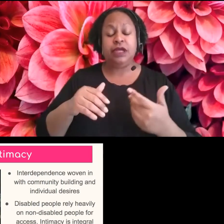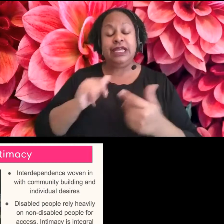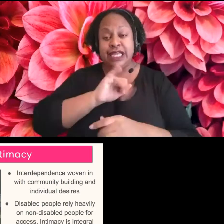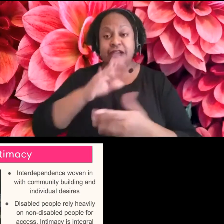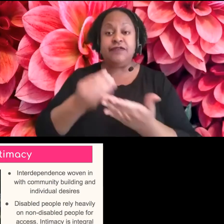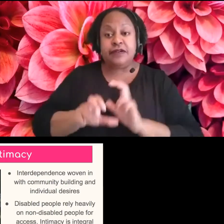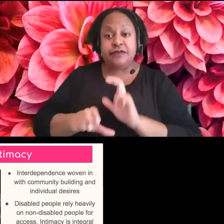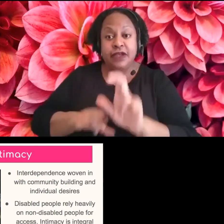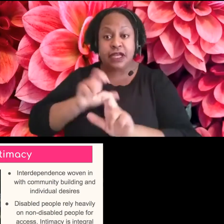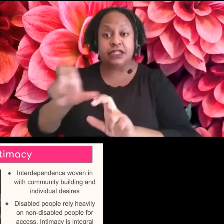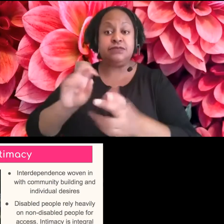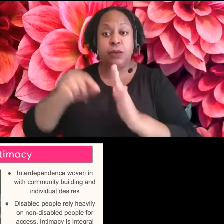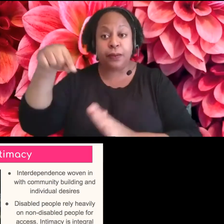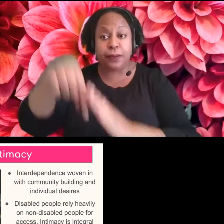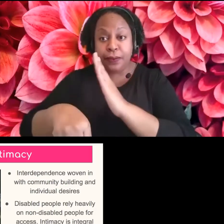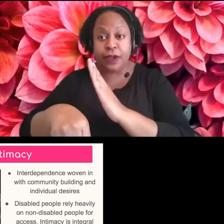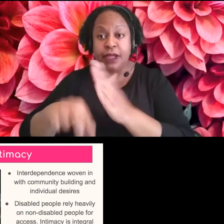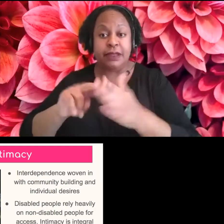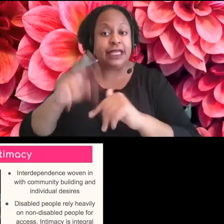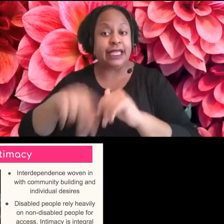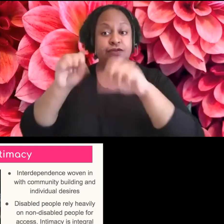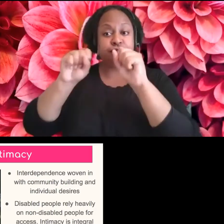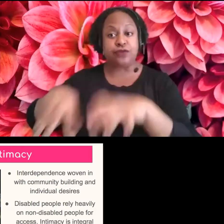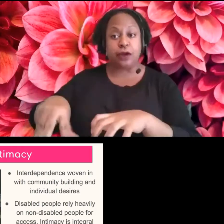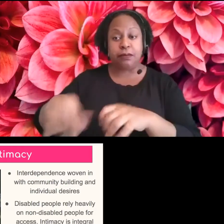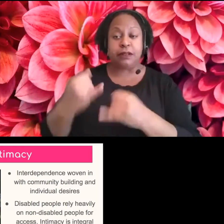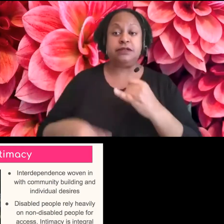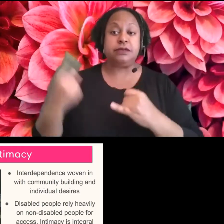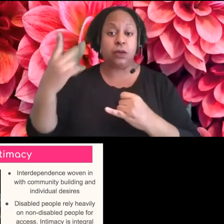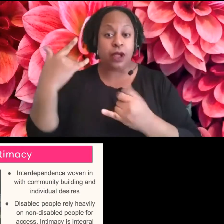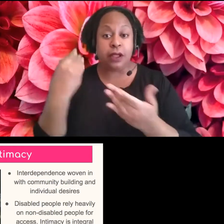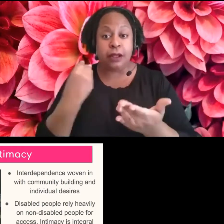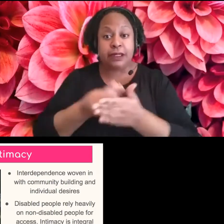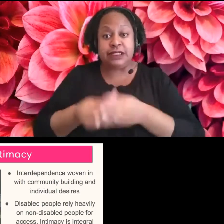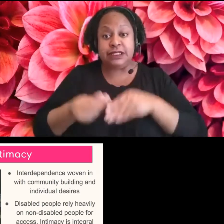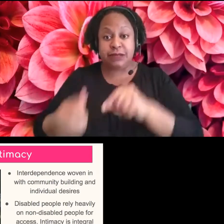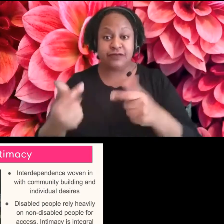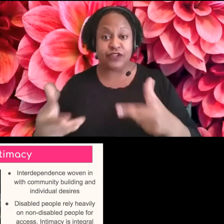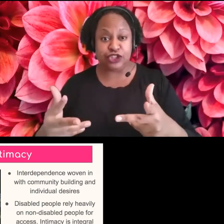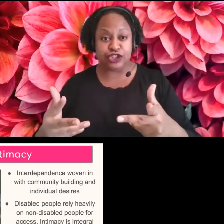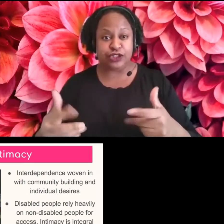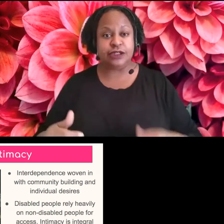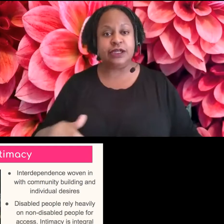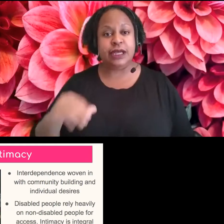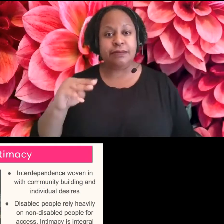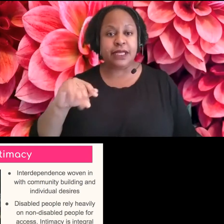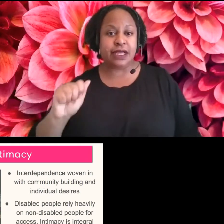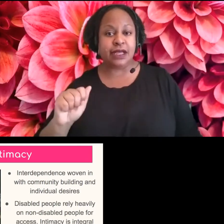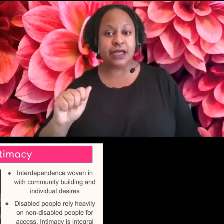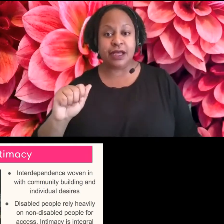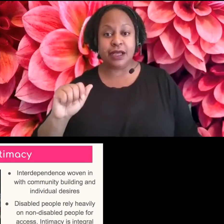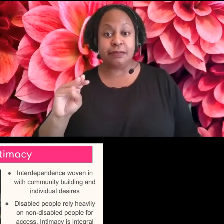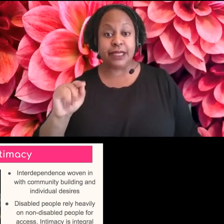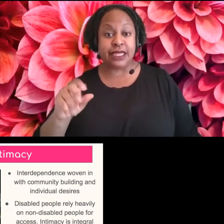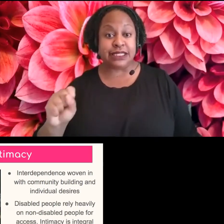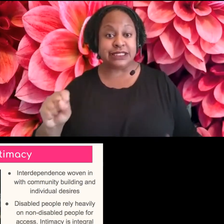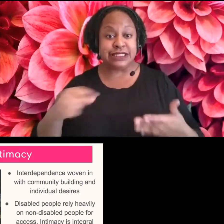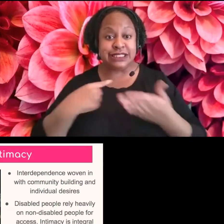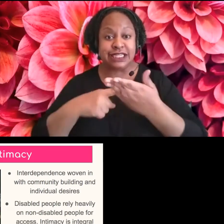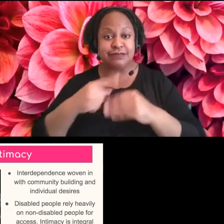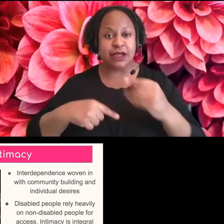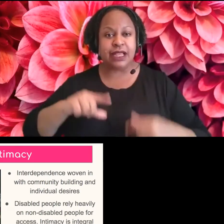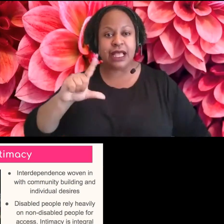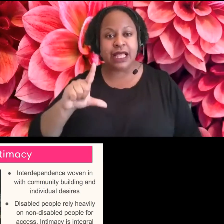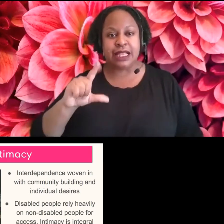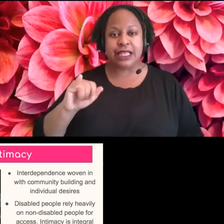that. And that way it's what me and Mingus also refers to as liberatory access. Um, deepening these relationships